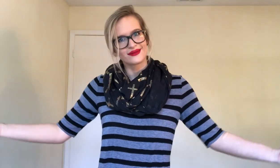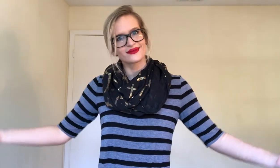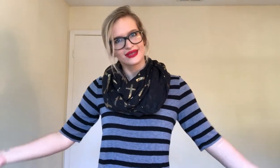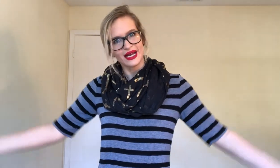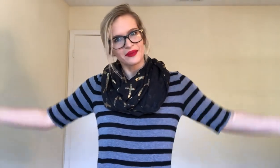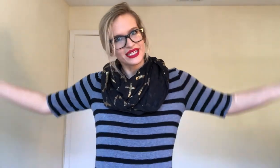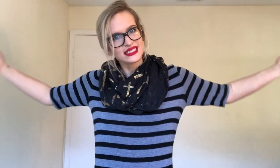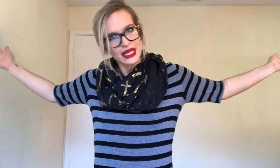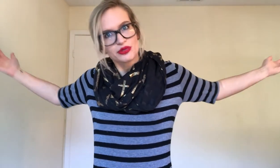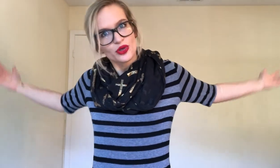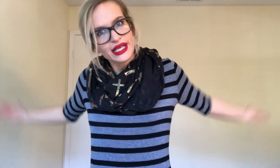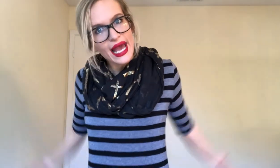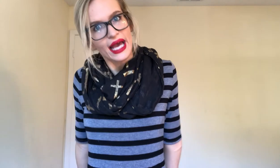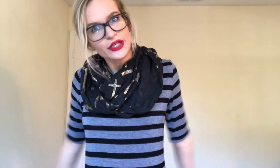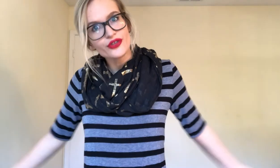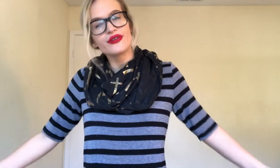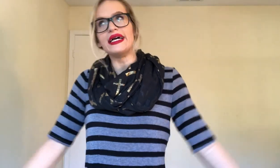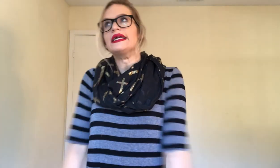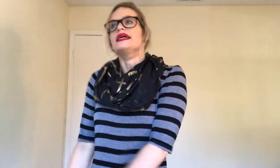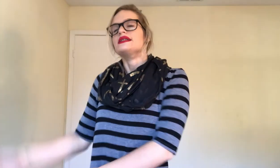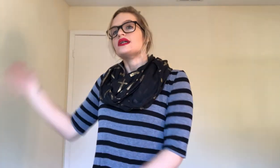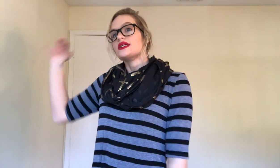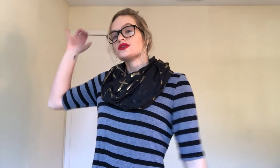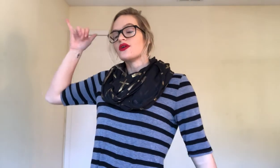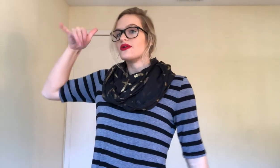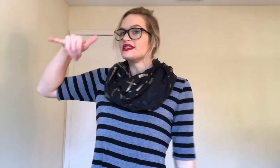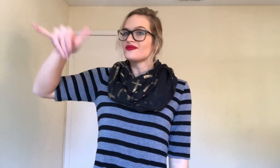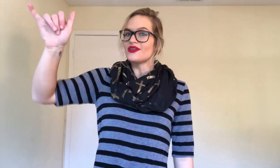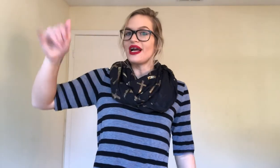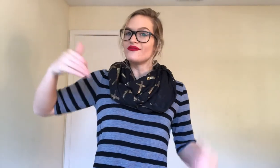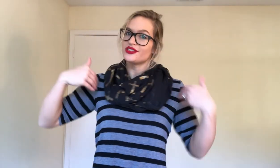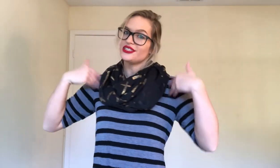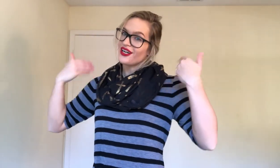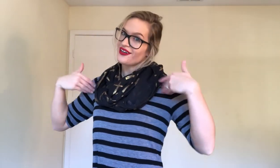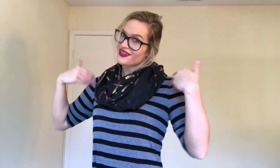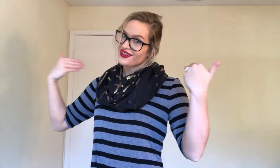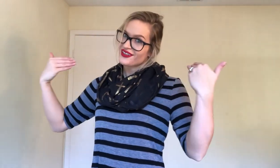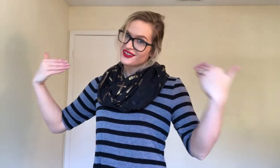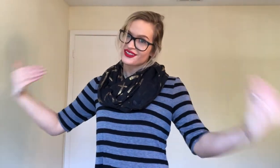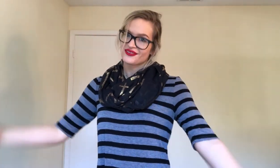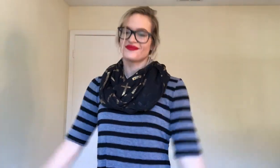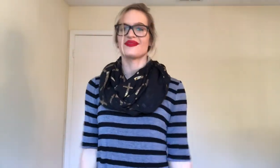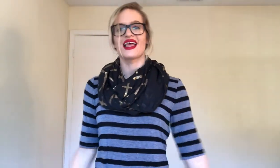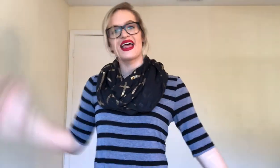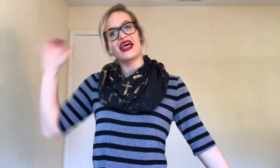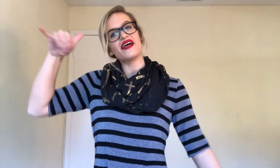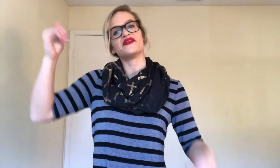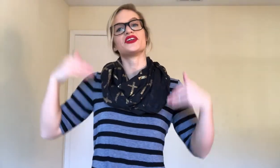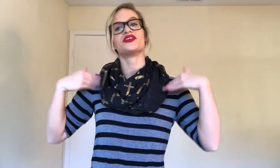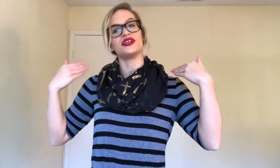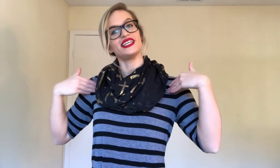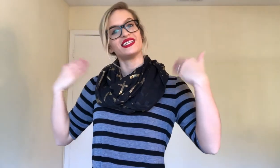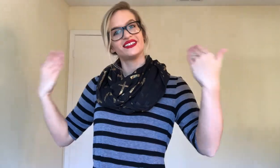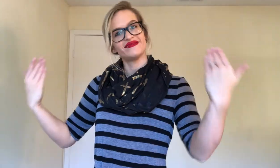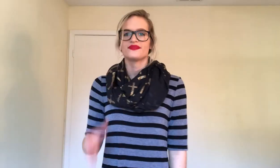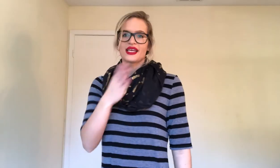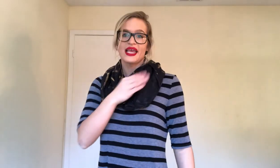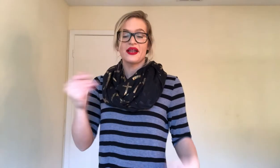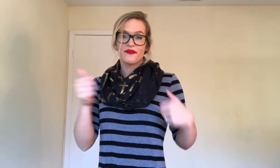Gotta. Be. Conceptually. Accurate. So. It's. Forever. Young. Ever. Green. And.